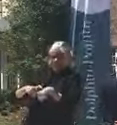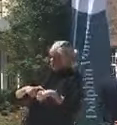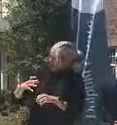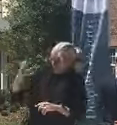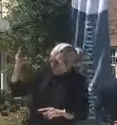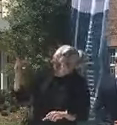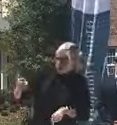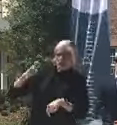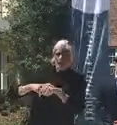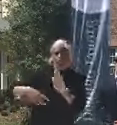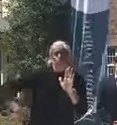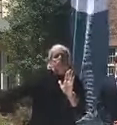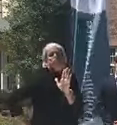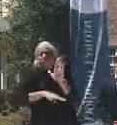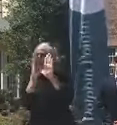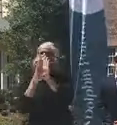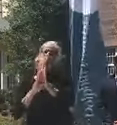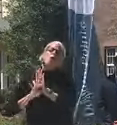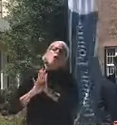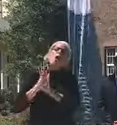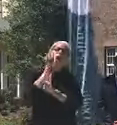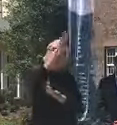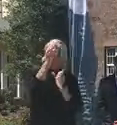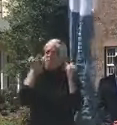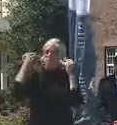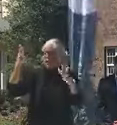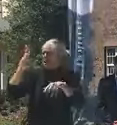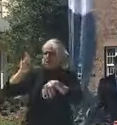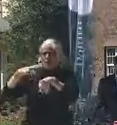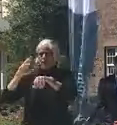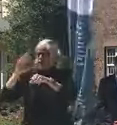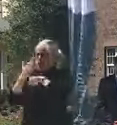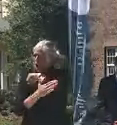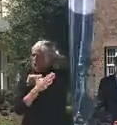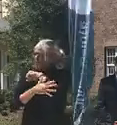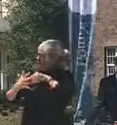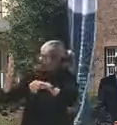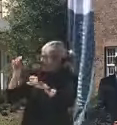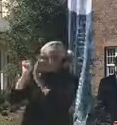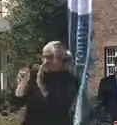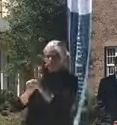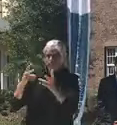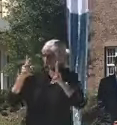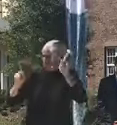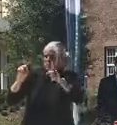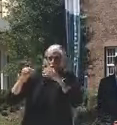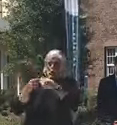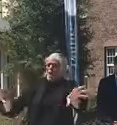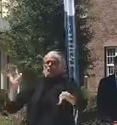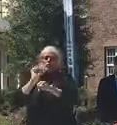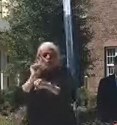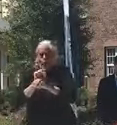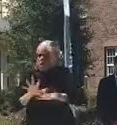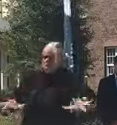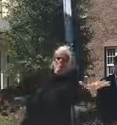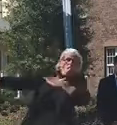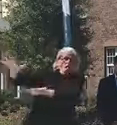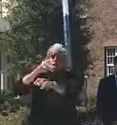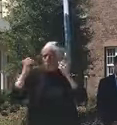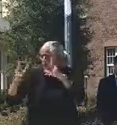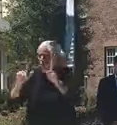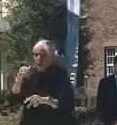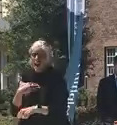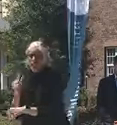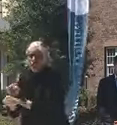it is tragic what is going on with unemployment to have this many people nationwide out of work. We've mitigated that